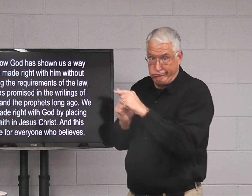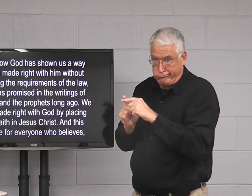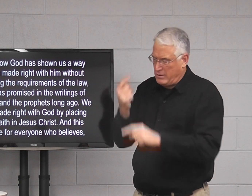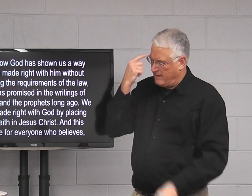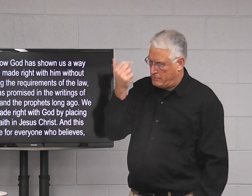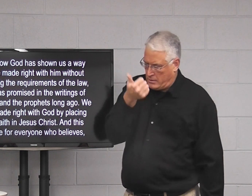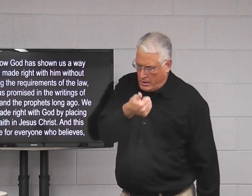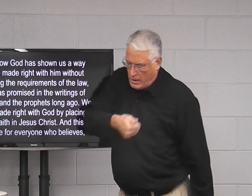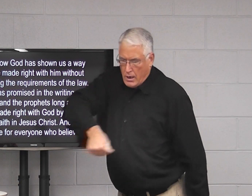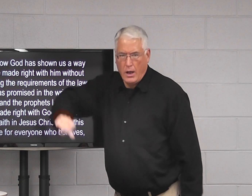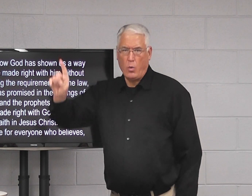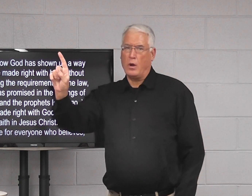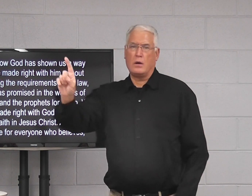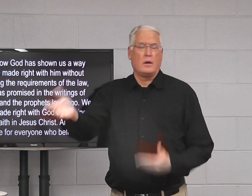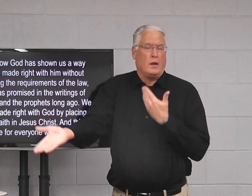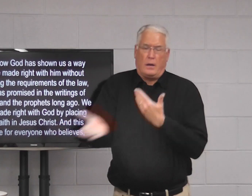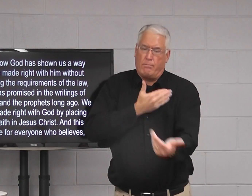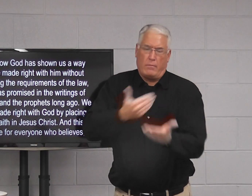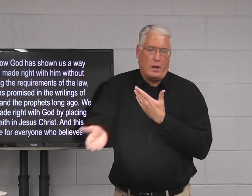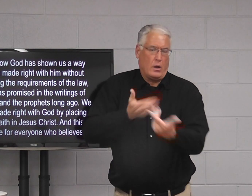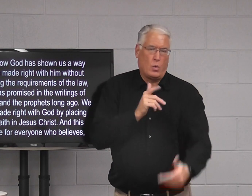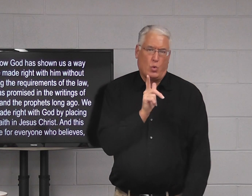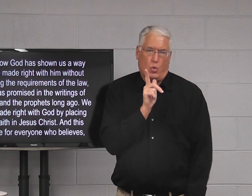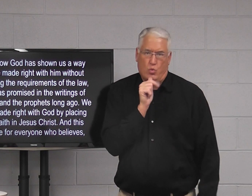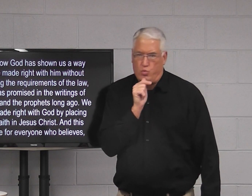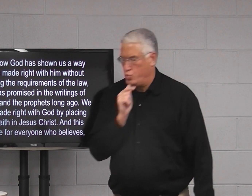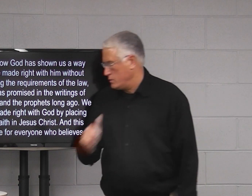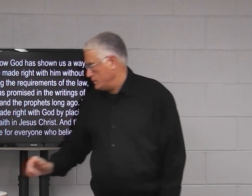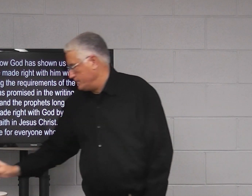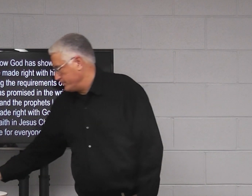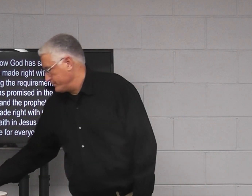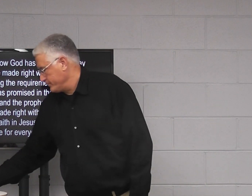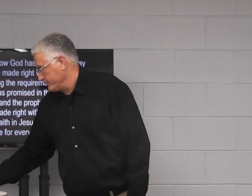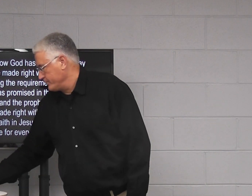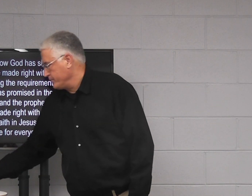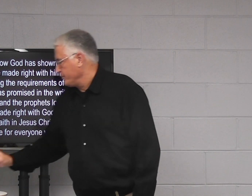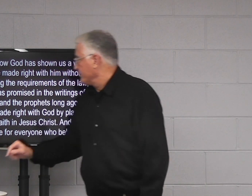believe and have faith it is for anyone regardless of who it is.